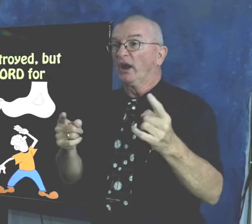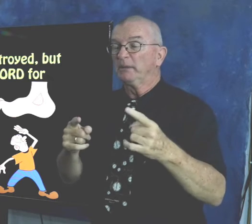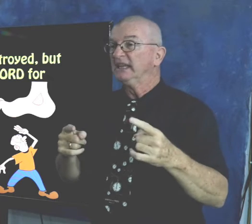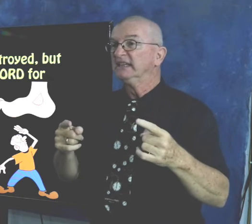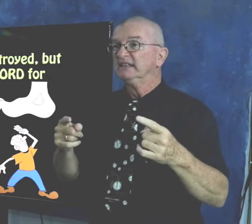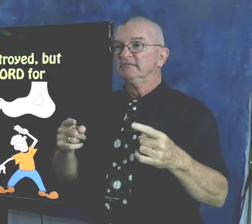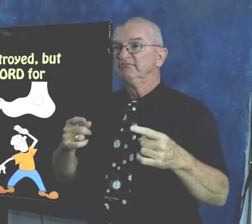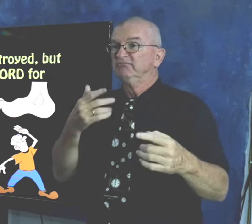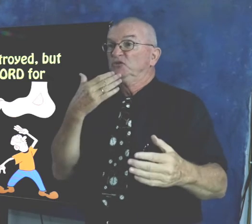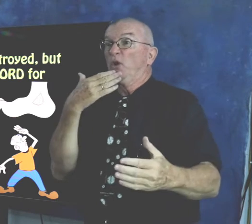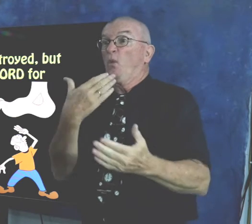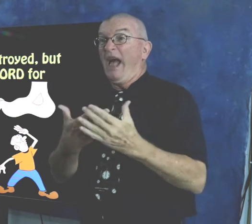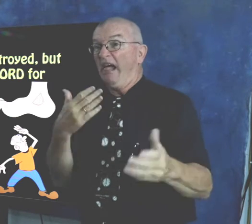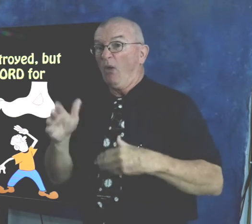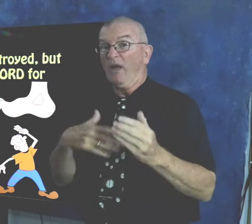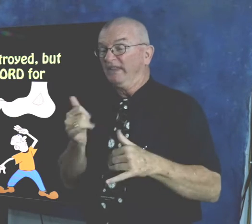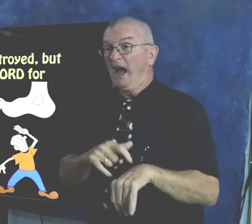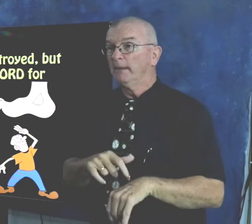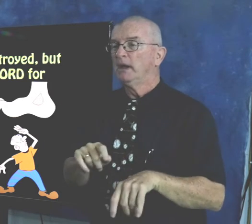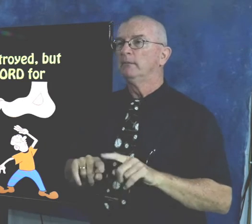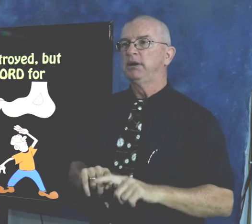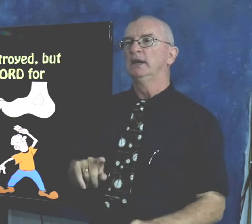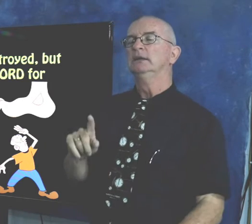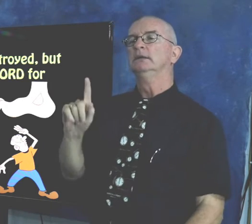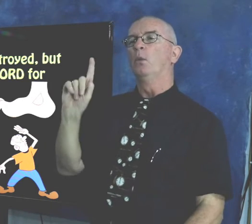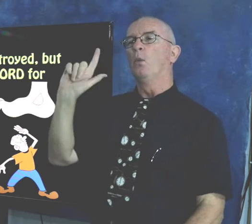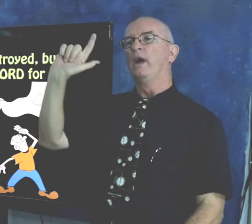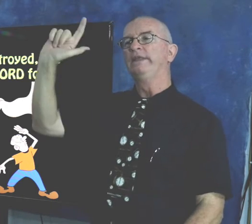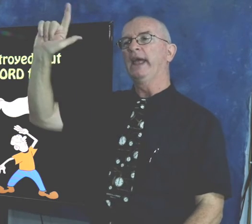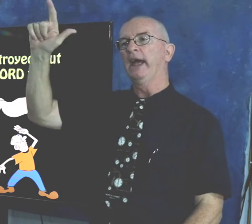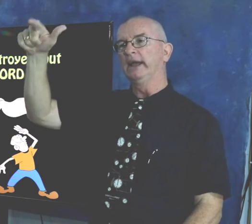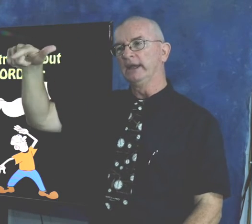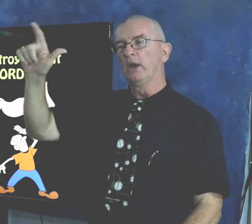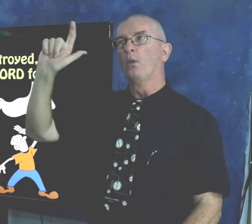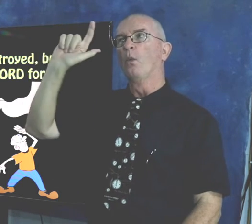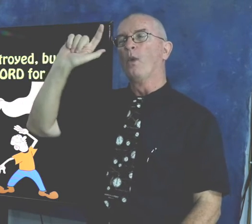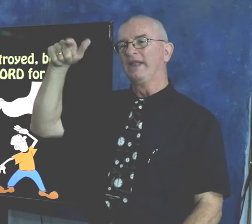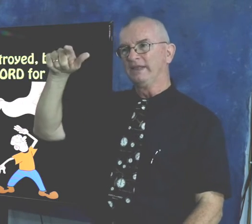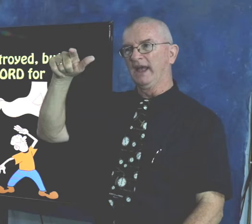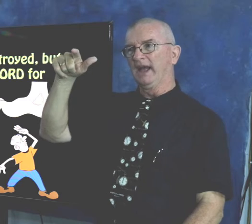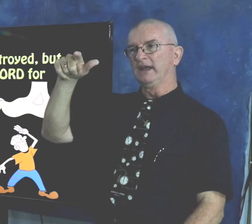They do whatever they want. It looks like they're doing well all the time. But one day